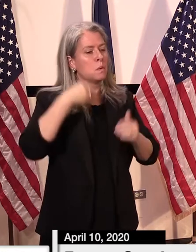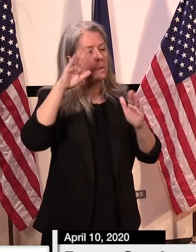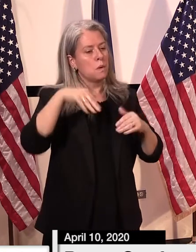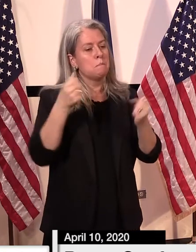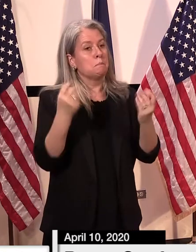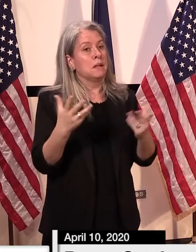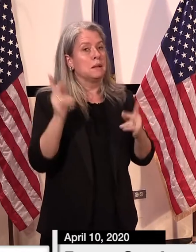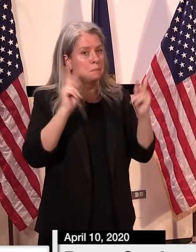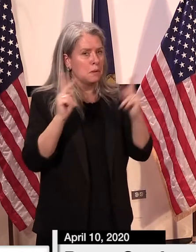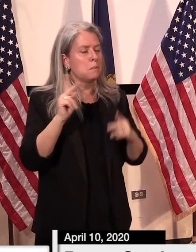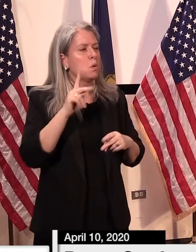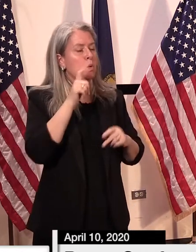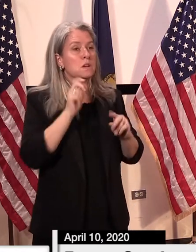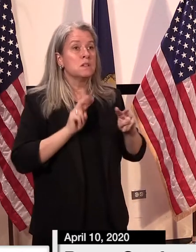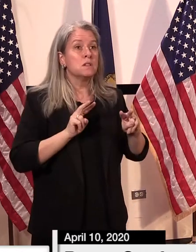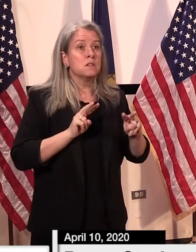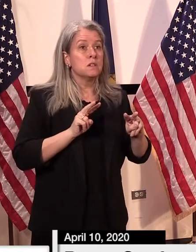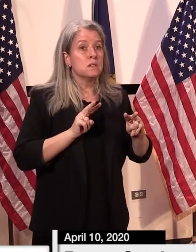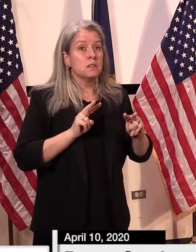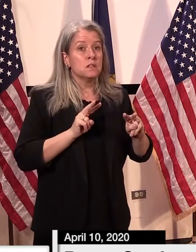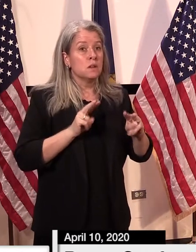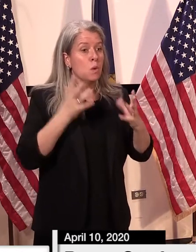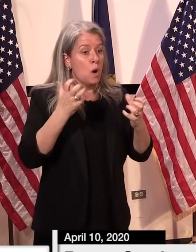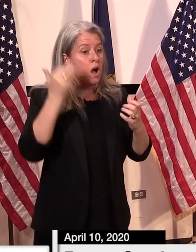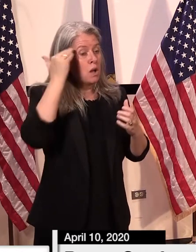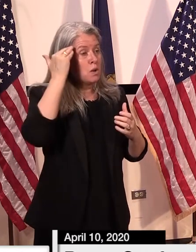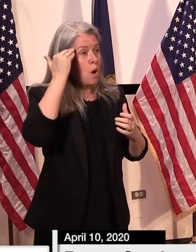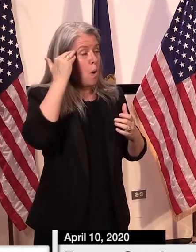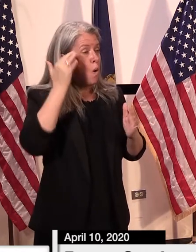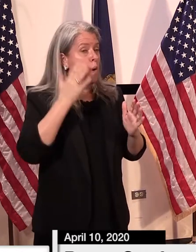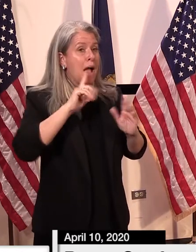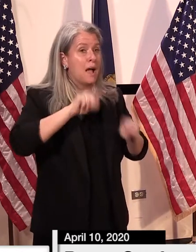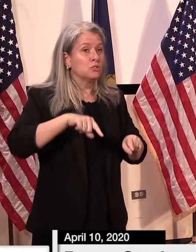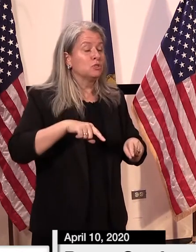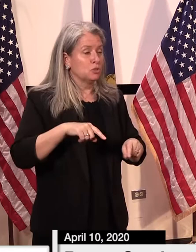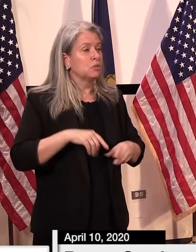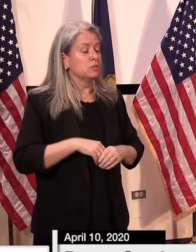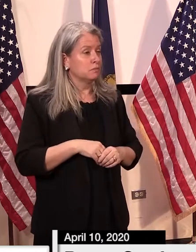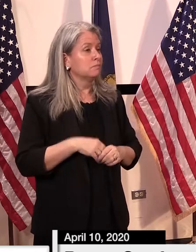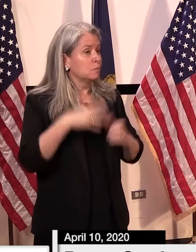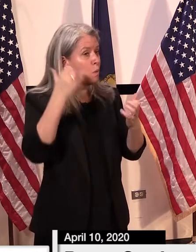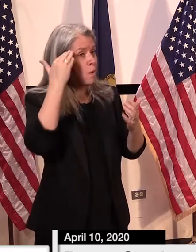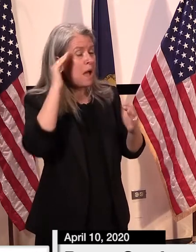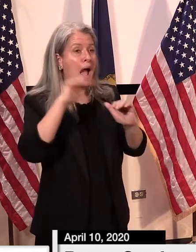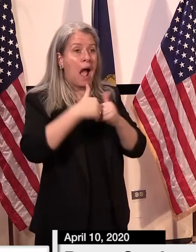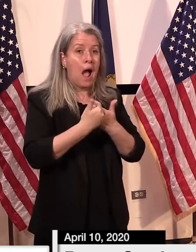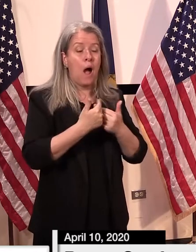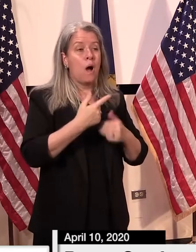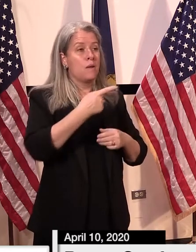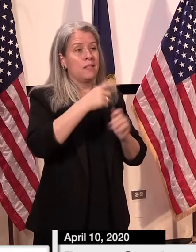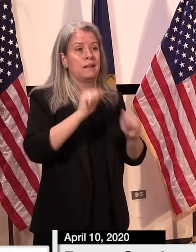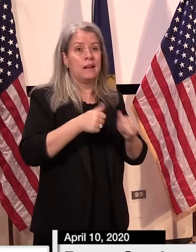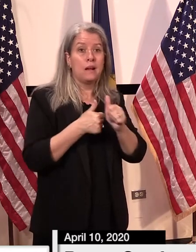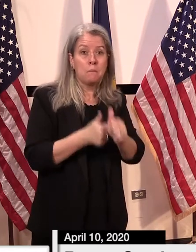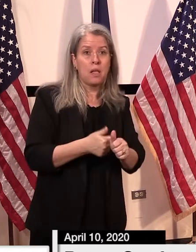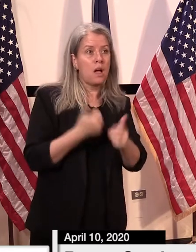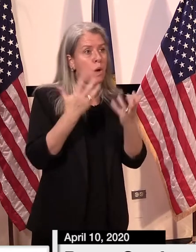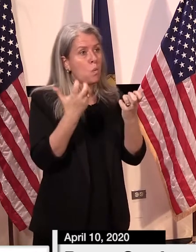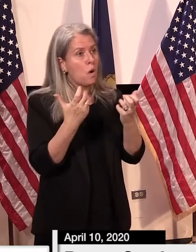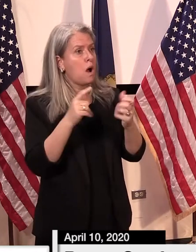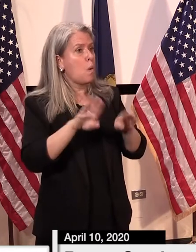are, uh, waiting with bated breath in all number of industries to, to see how they might, uh, comply and,